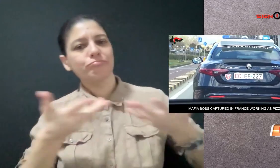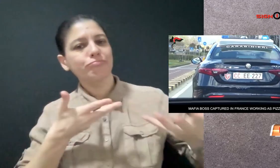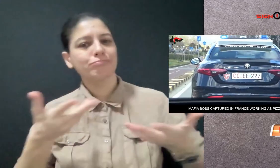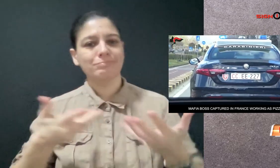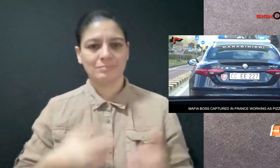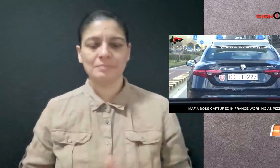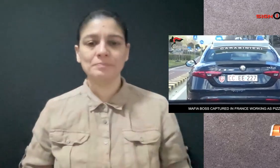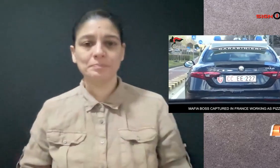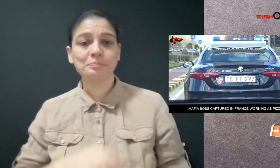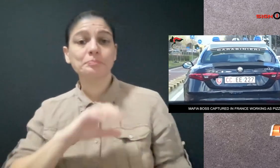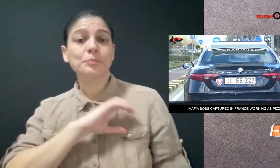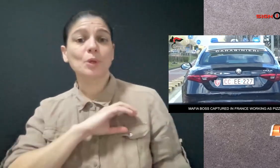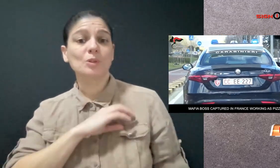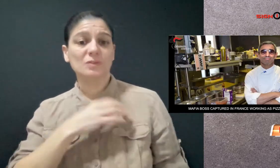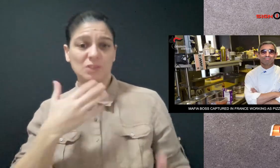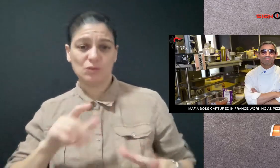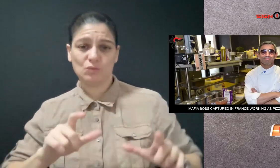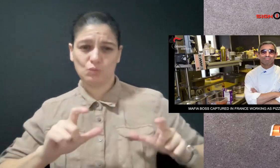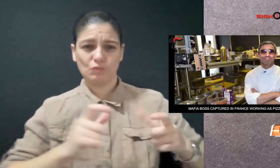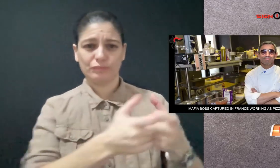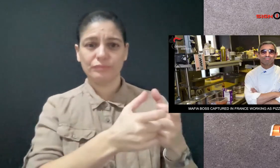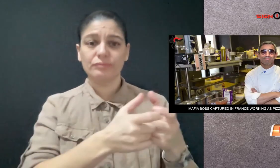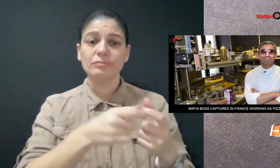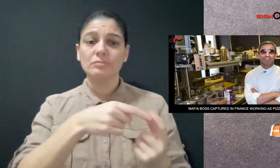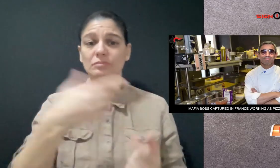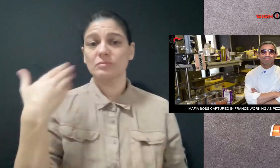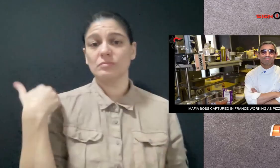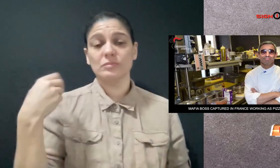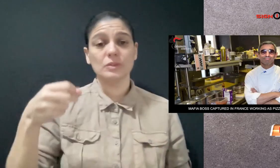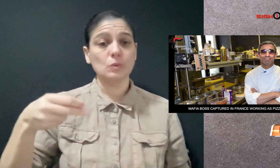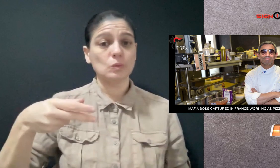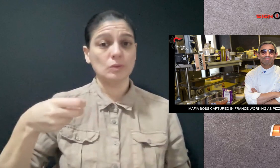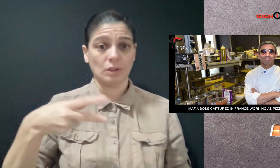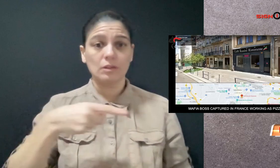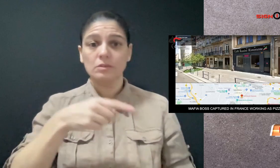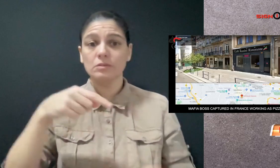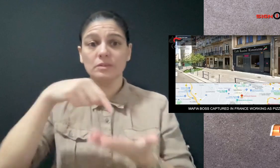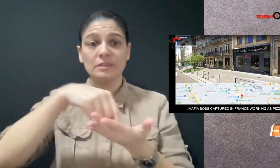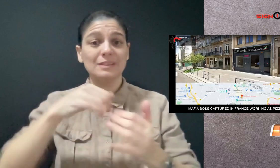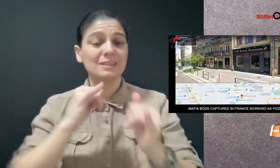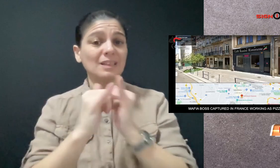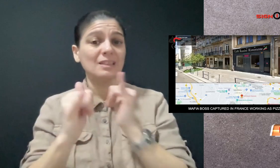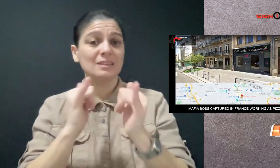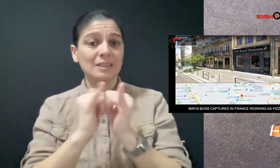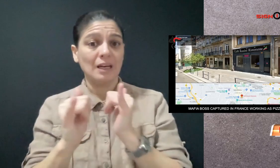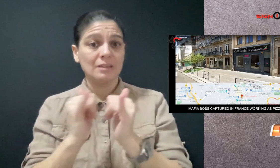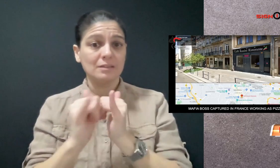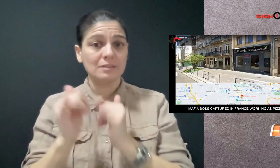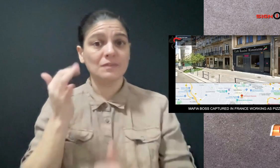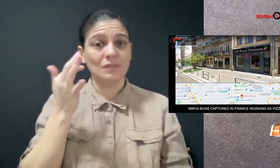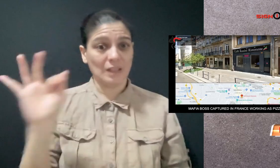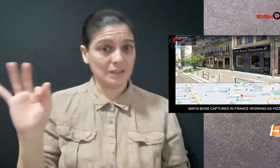an authentic Italian pizza maker. Police caught Greco Thursday in Saint Etienne, France.